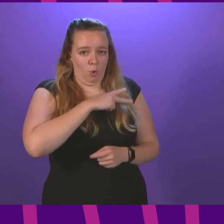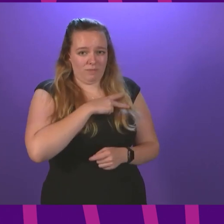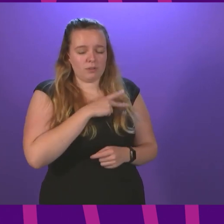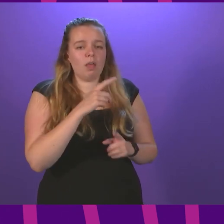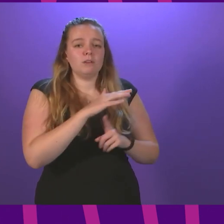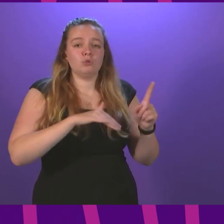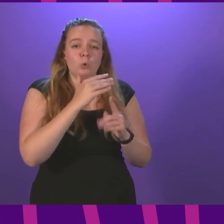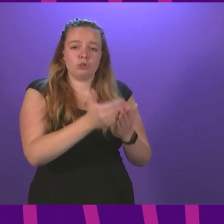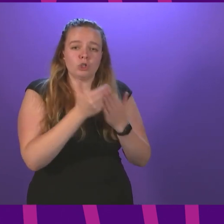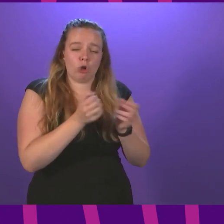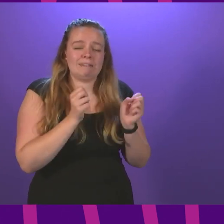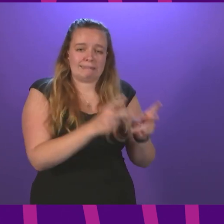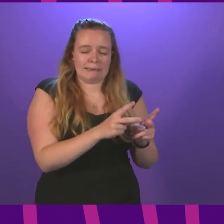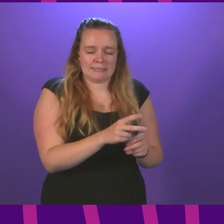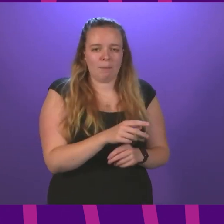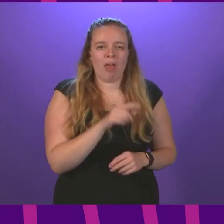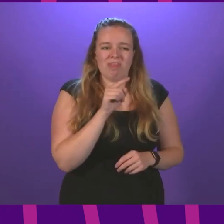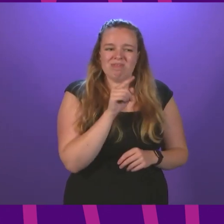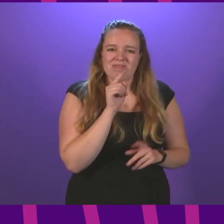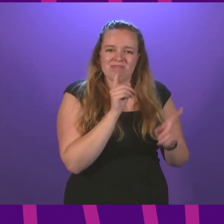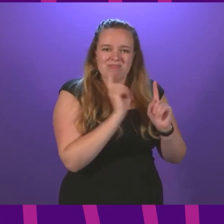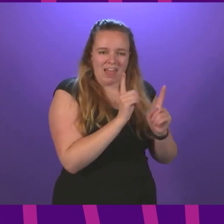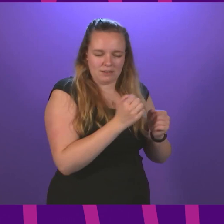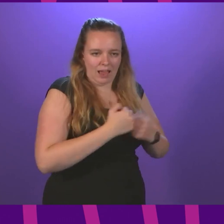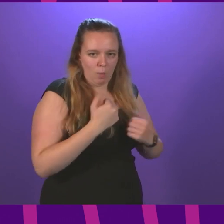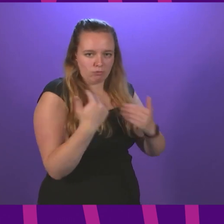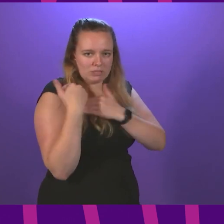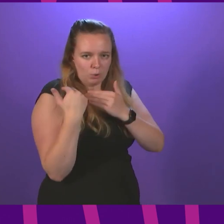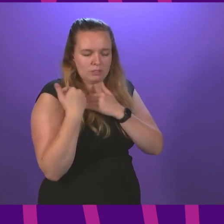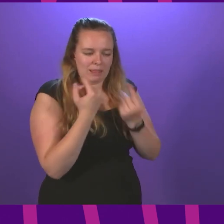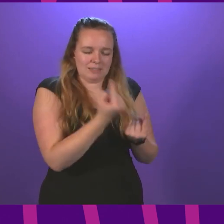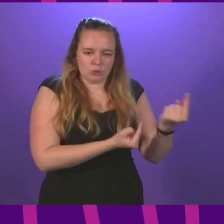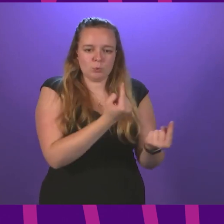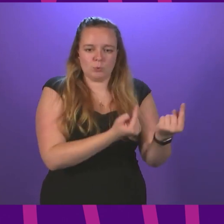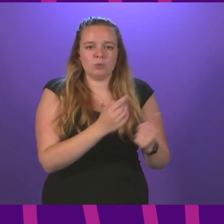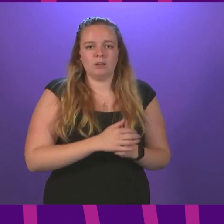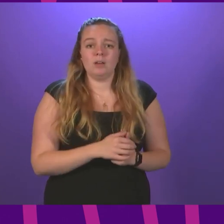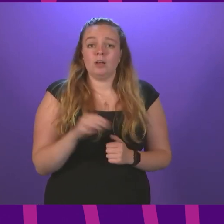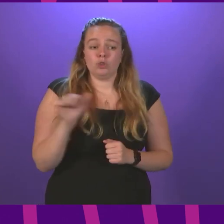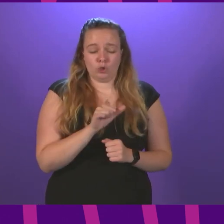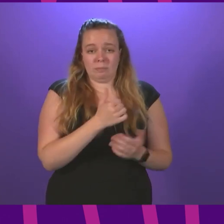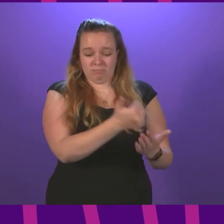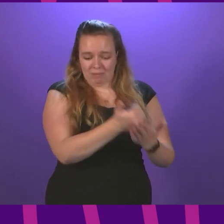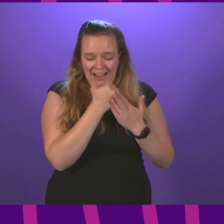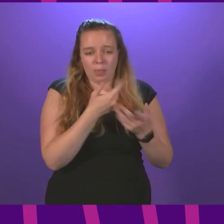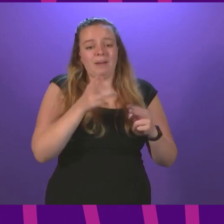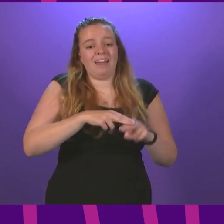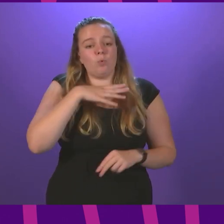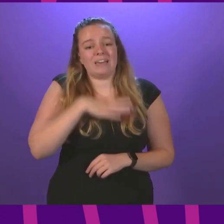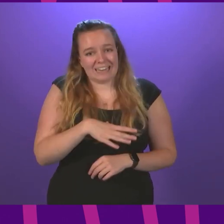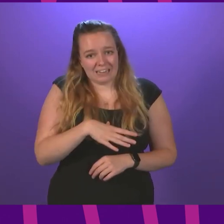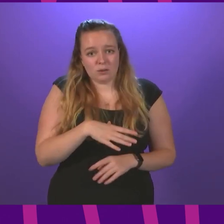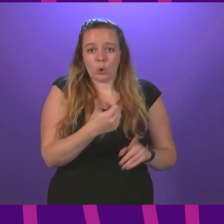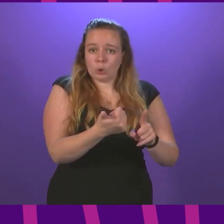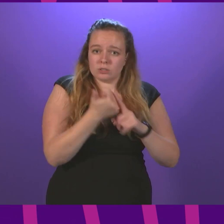security system is the sign and signal of our responsibility to one another. It should be there to help us when we need it most, to